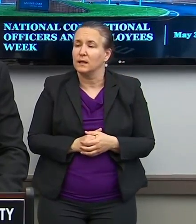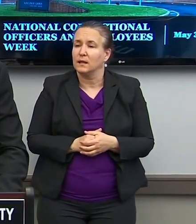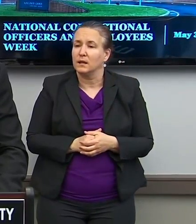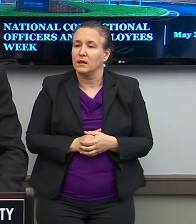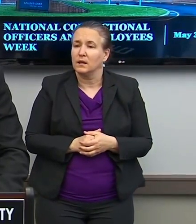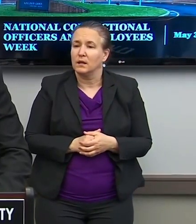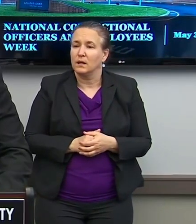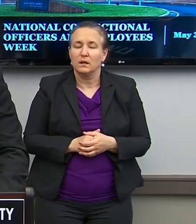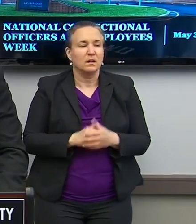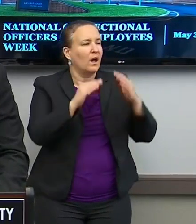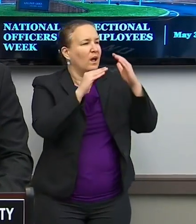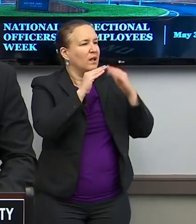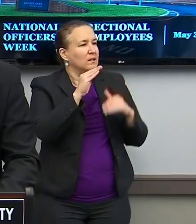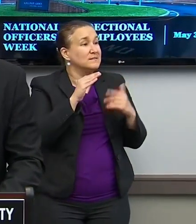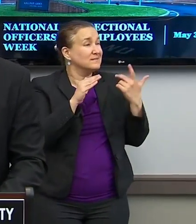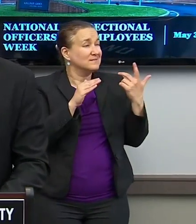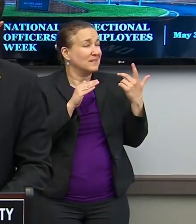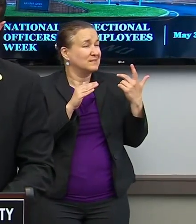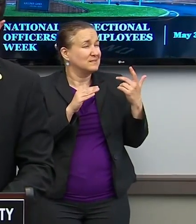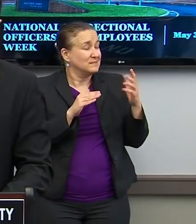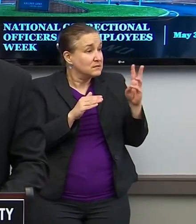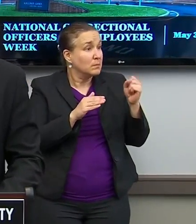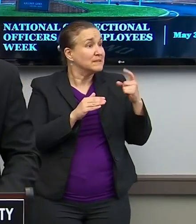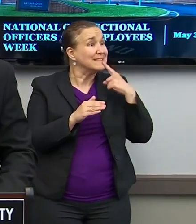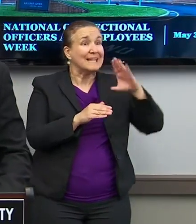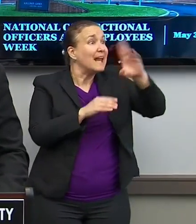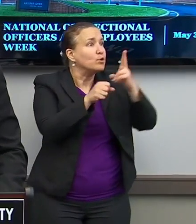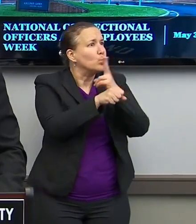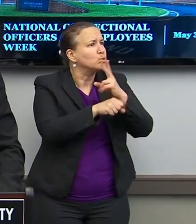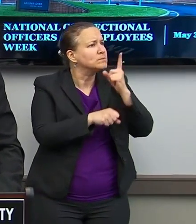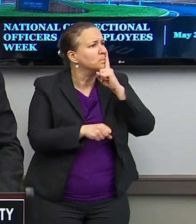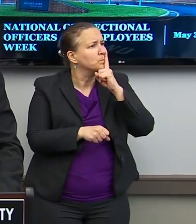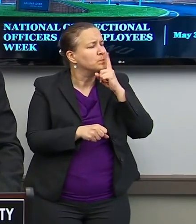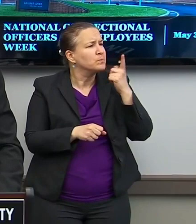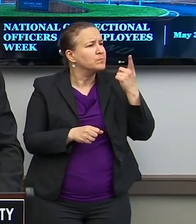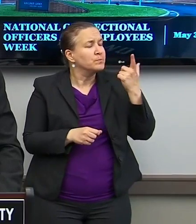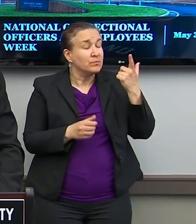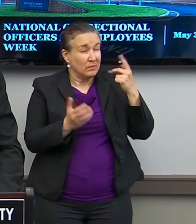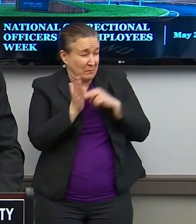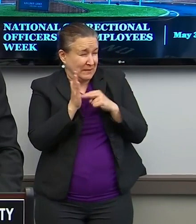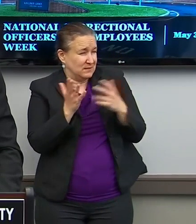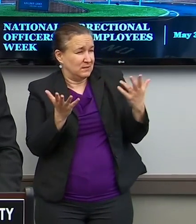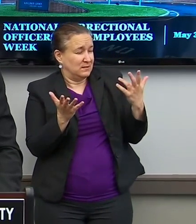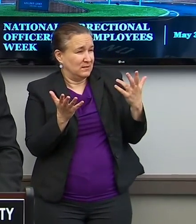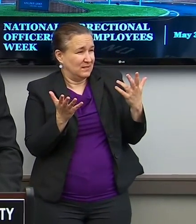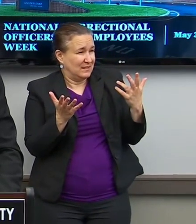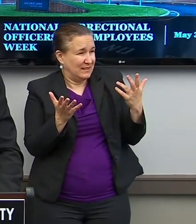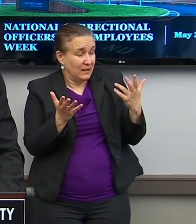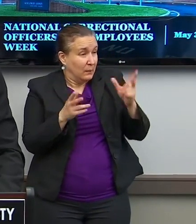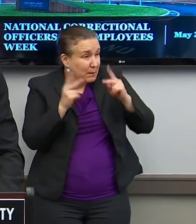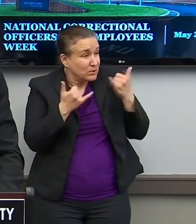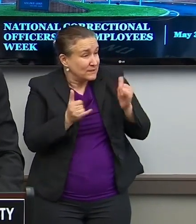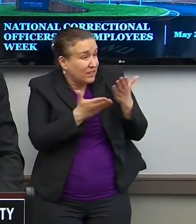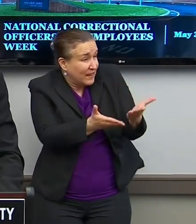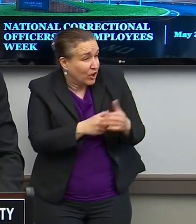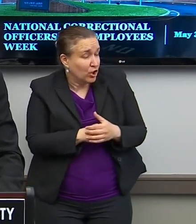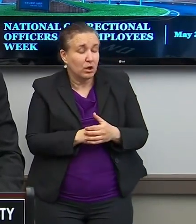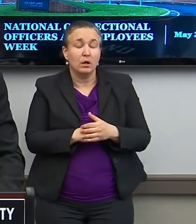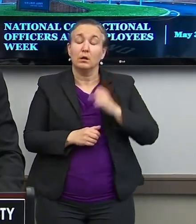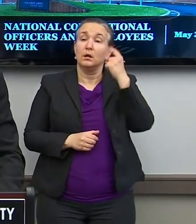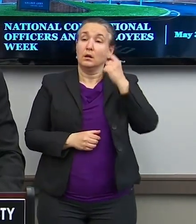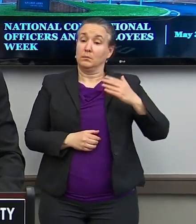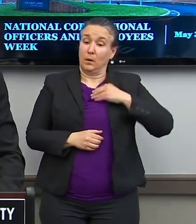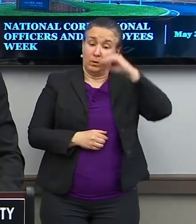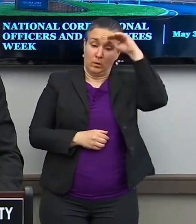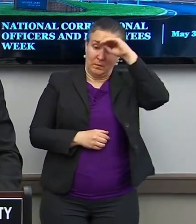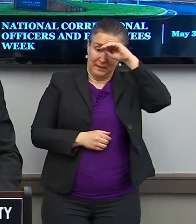It was less than half a dozen. But to say that it was never used doesn't mean that it was... I mean, a half a dozen, there's still people. Well, it's my opinion